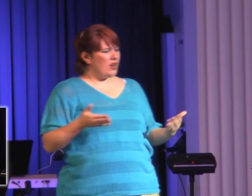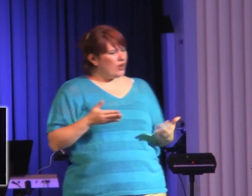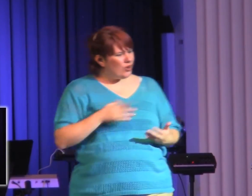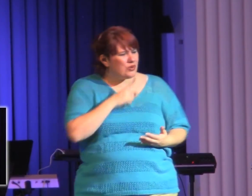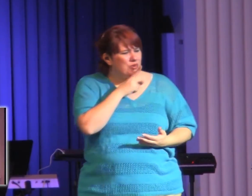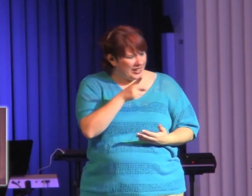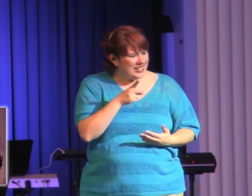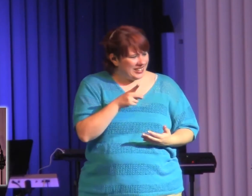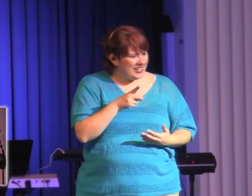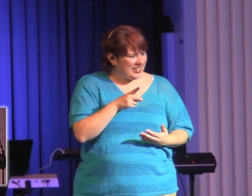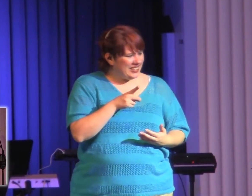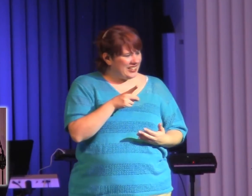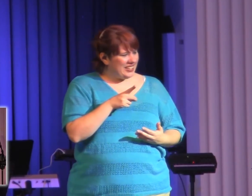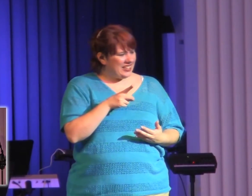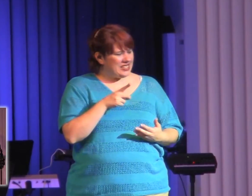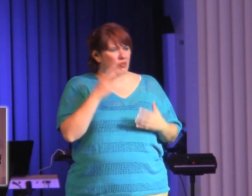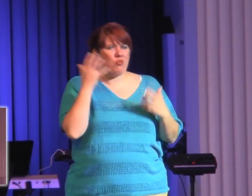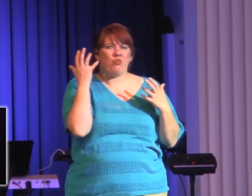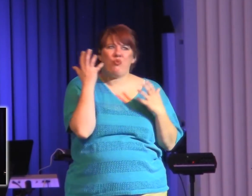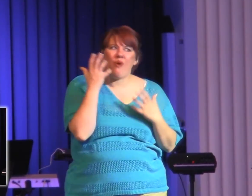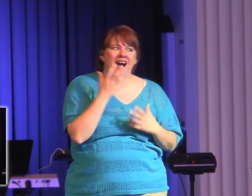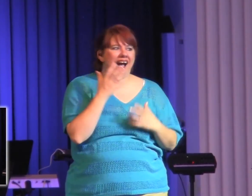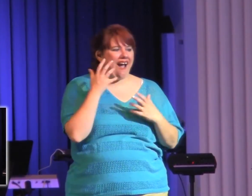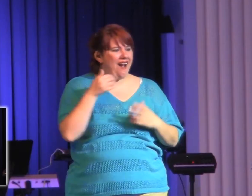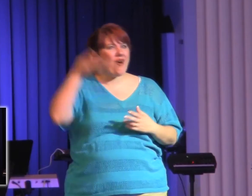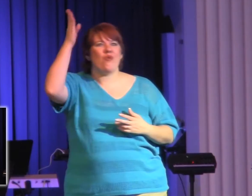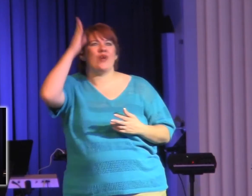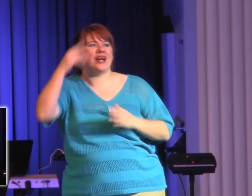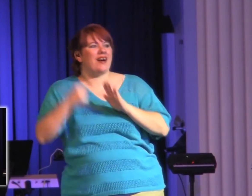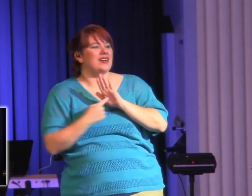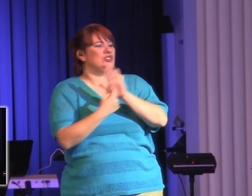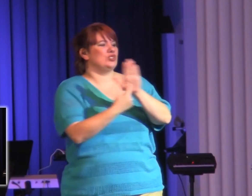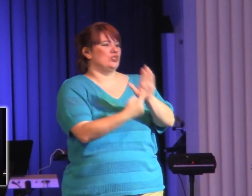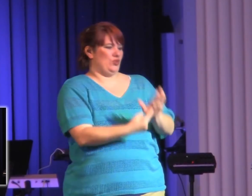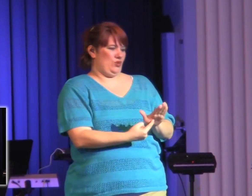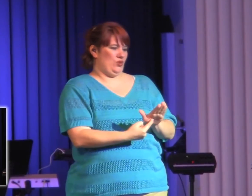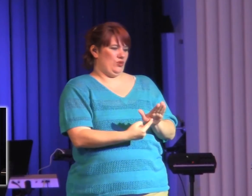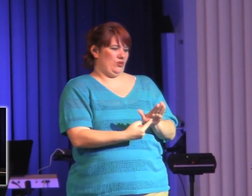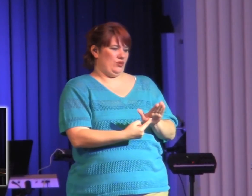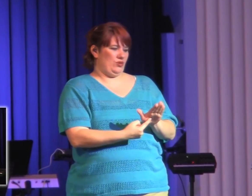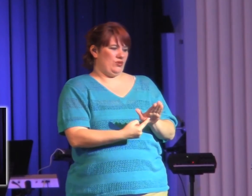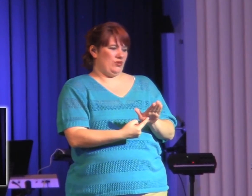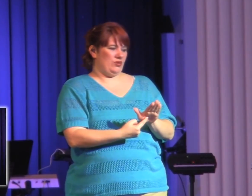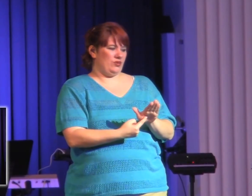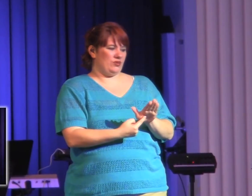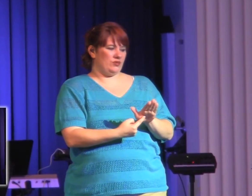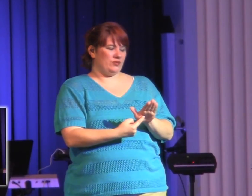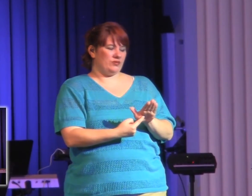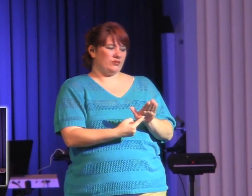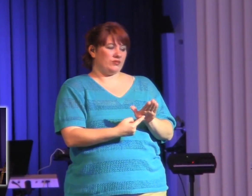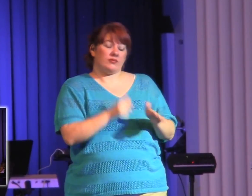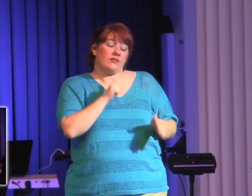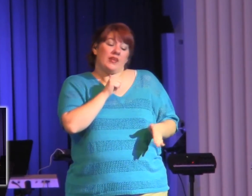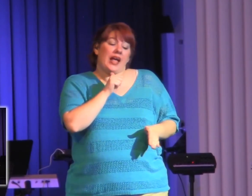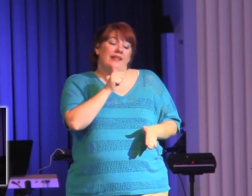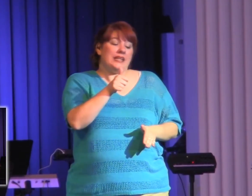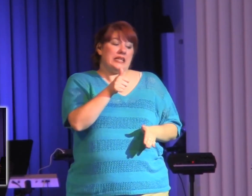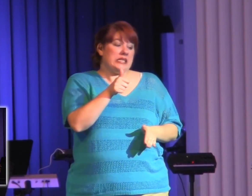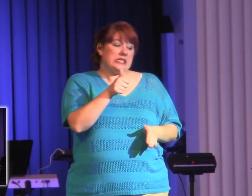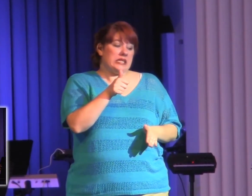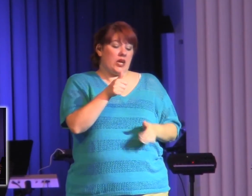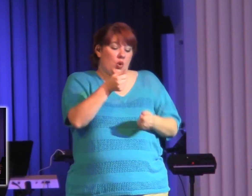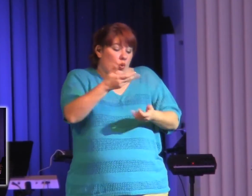what you'll see when he begins to roll the tape. See, the thing is, though, guess what? That doesn't beat me down.